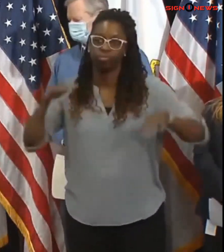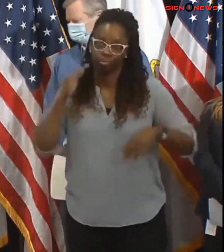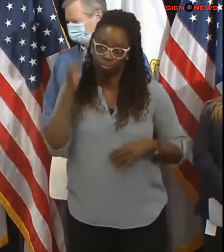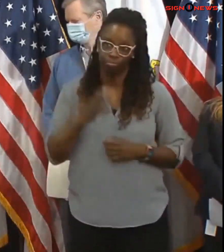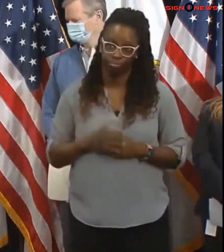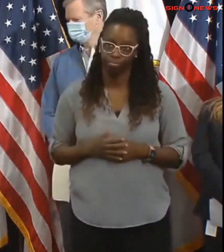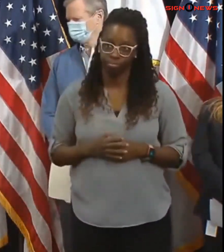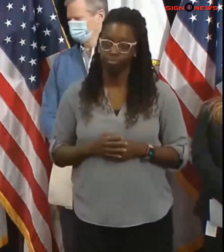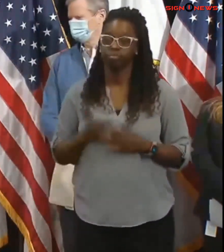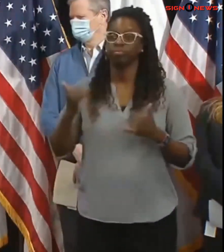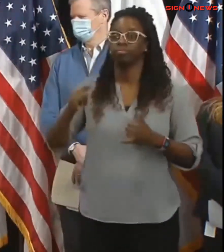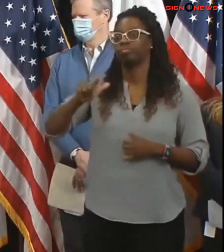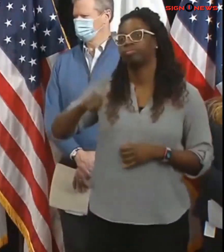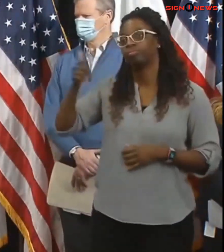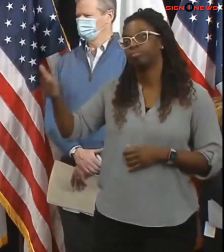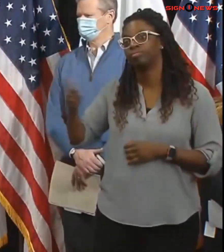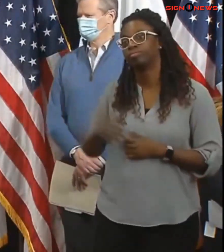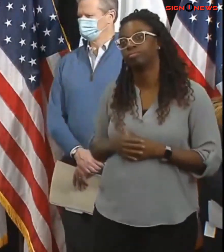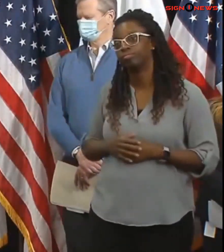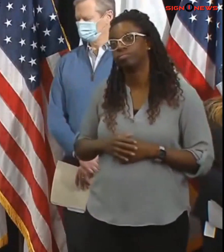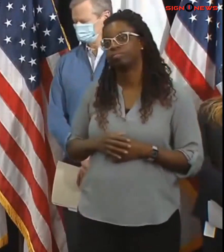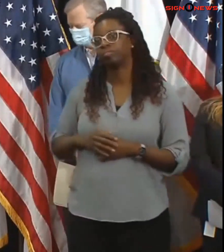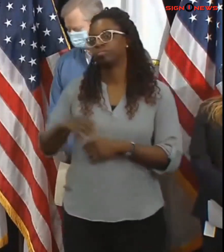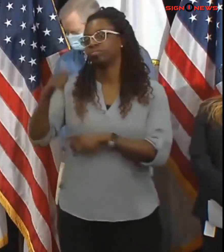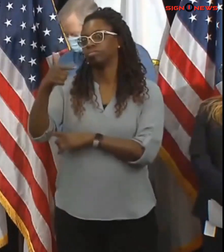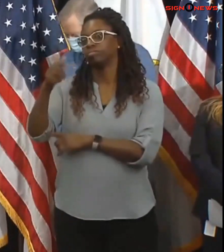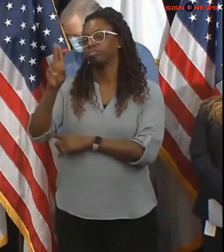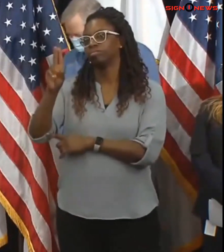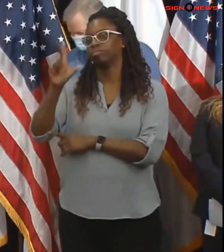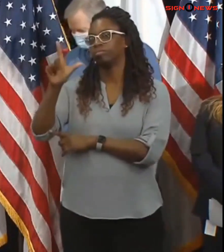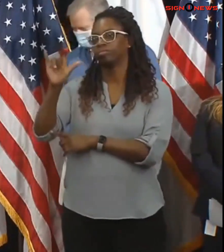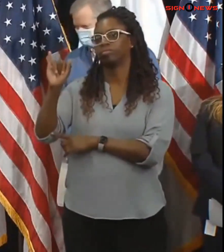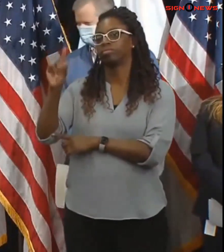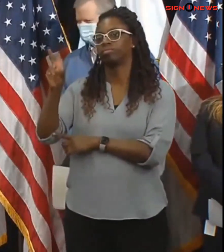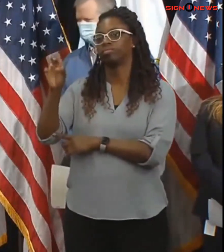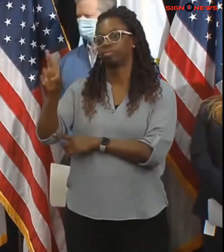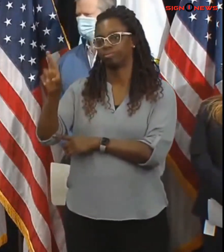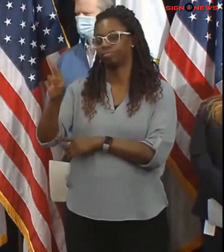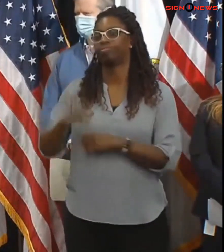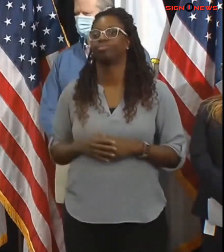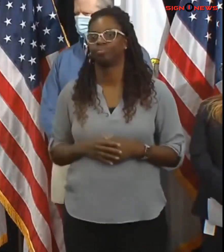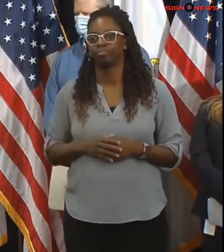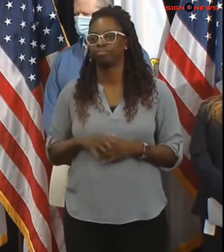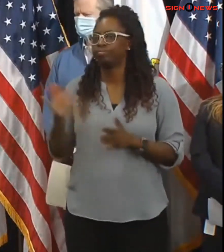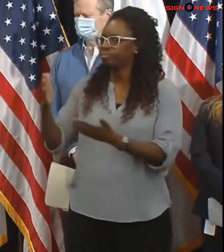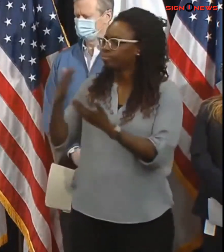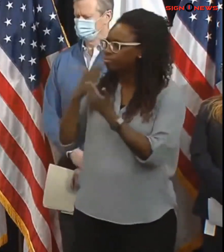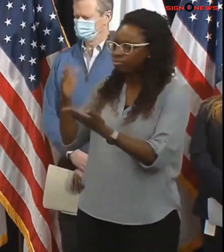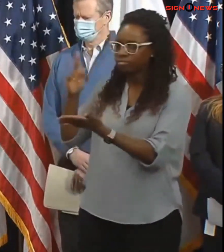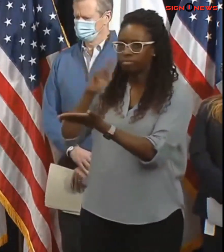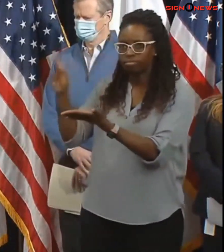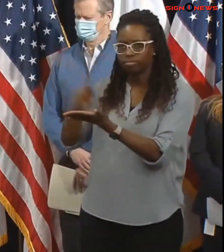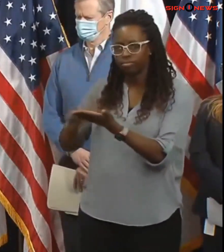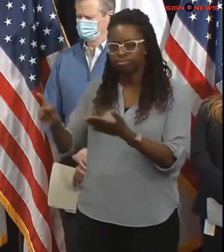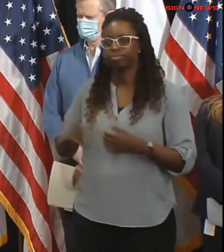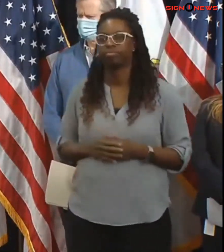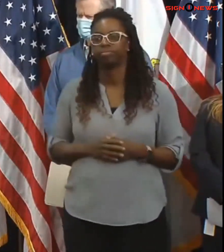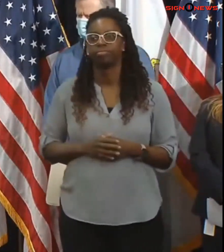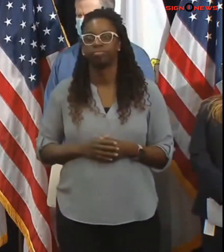all right thank you secretary as you've been hearing the storm has the potential impact all areas